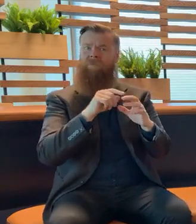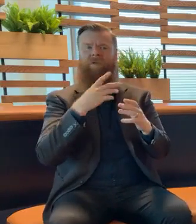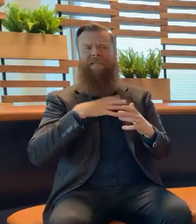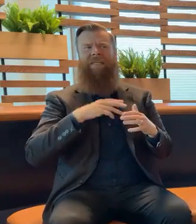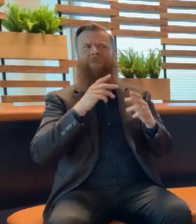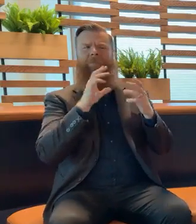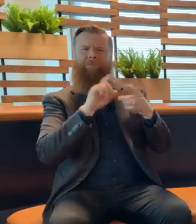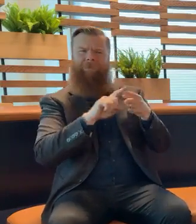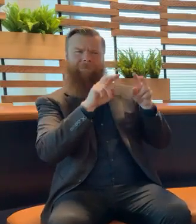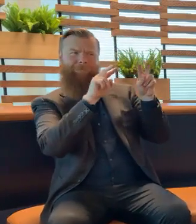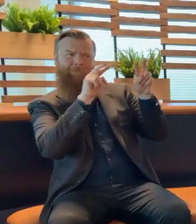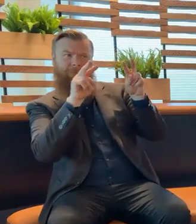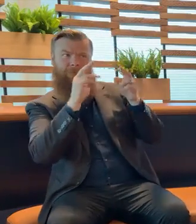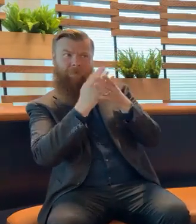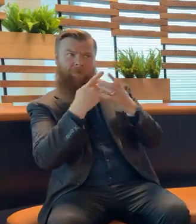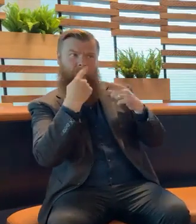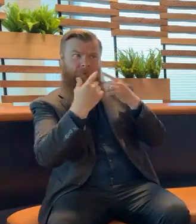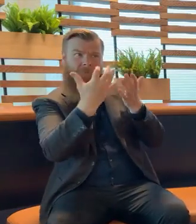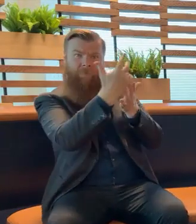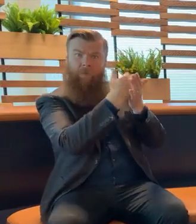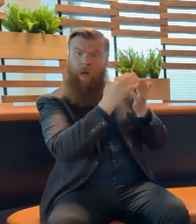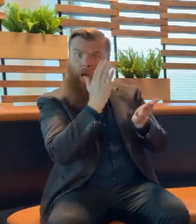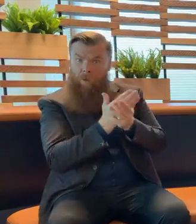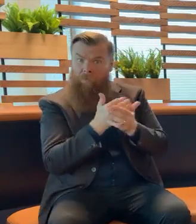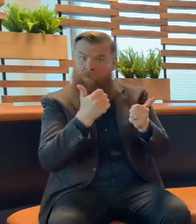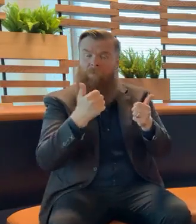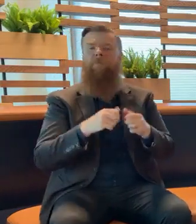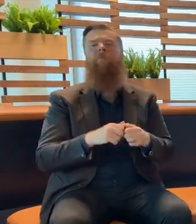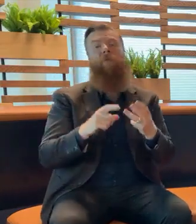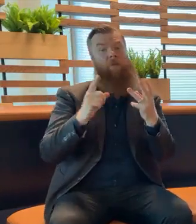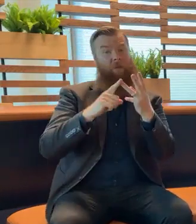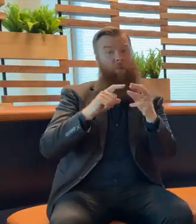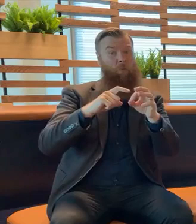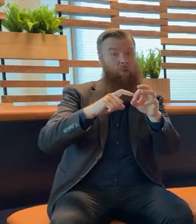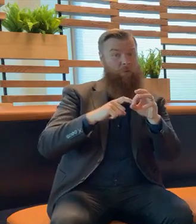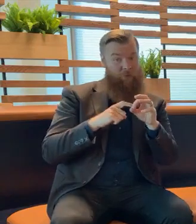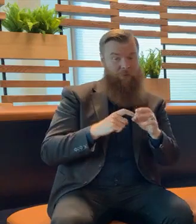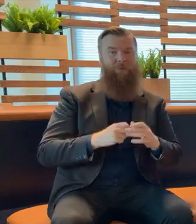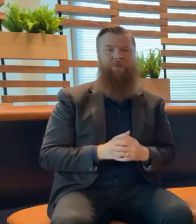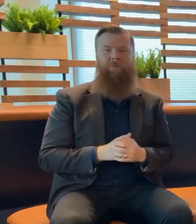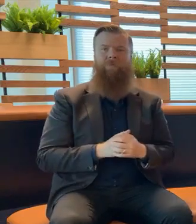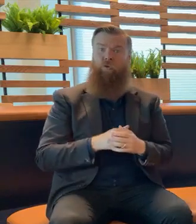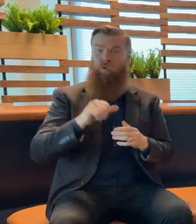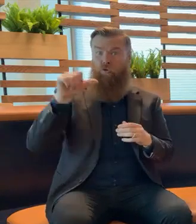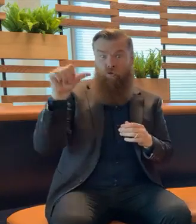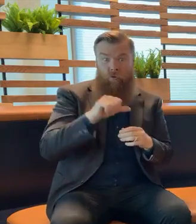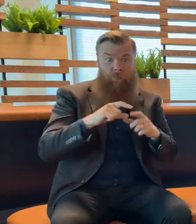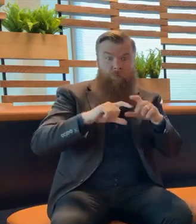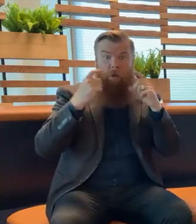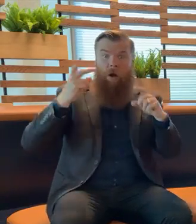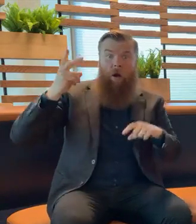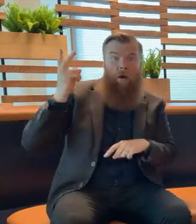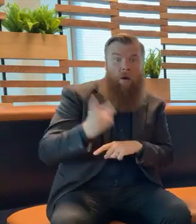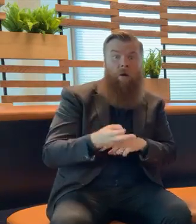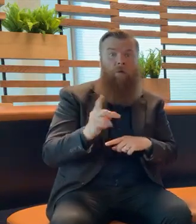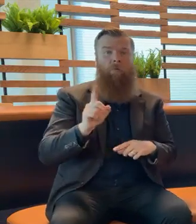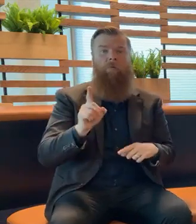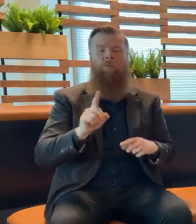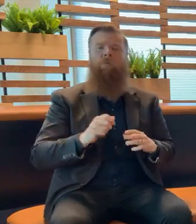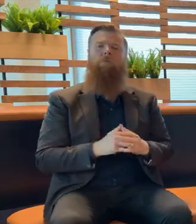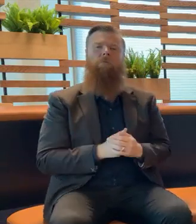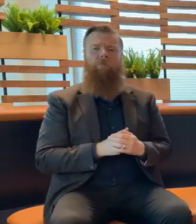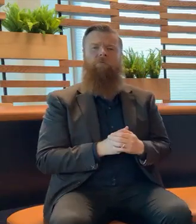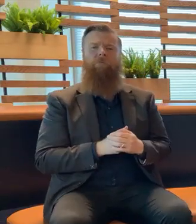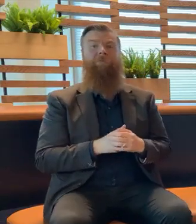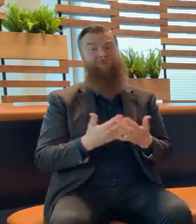Another question that's come through on the socials is, should we be going back to wearing masks? Of course, in those places and those jurisdictions